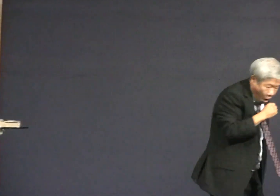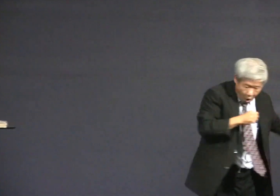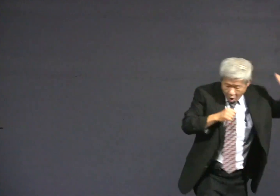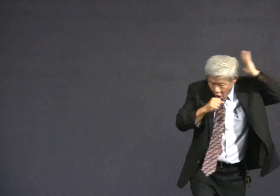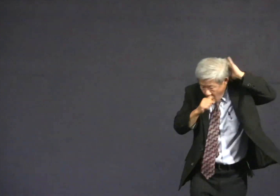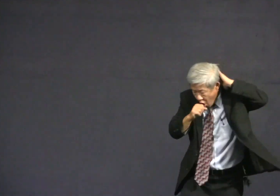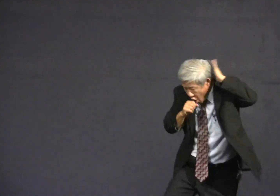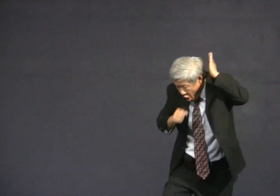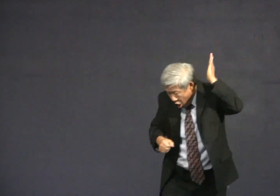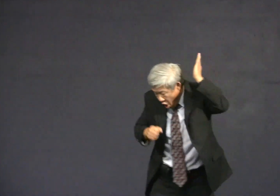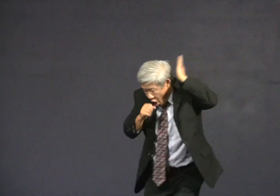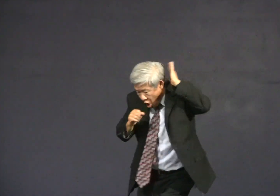made idols.